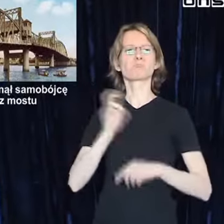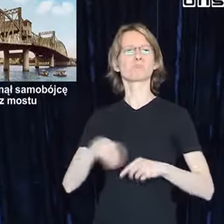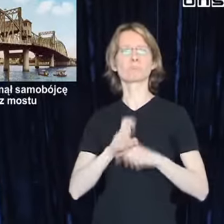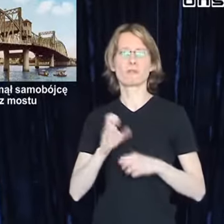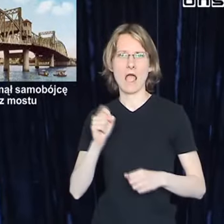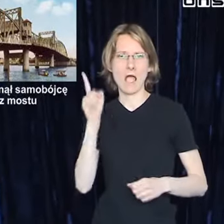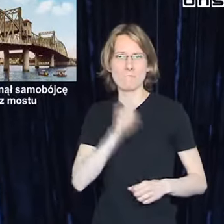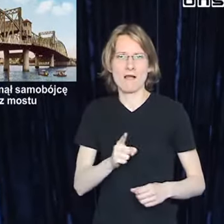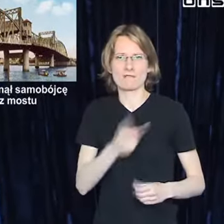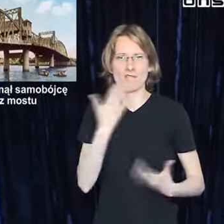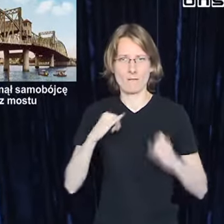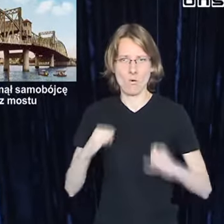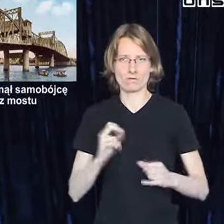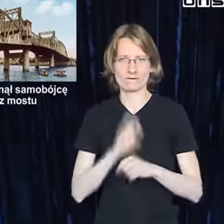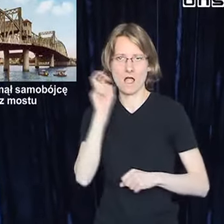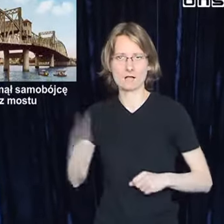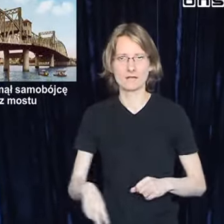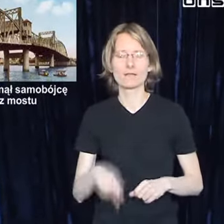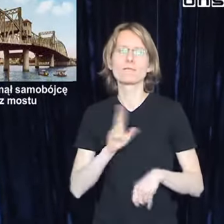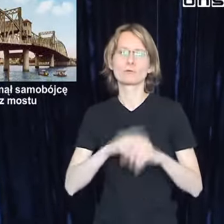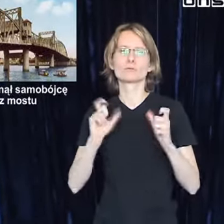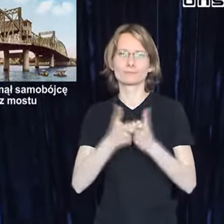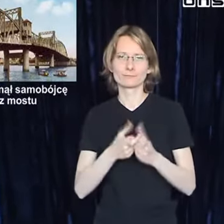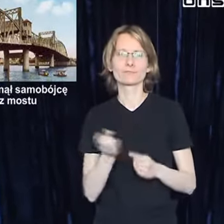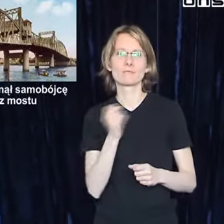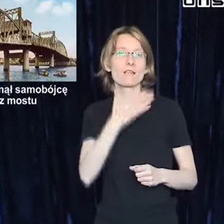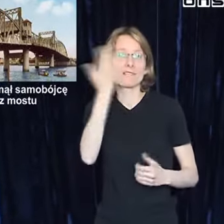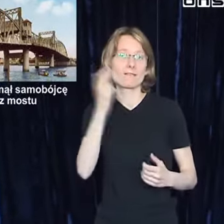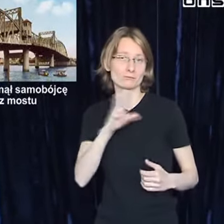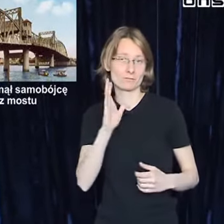In the end In the end it was hell